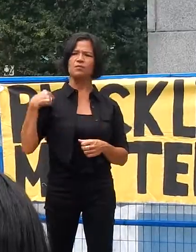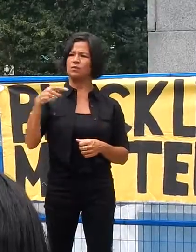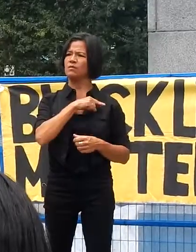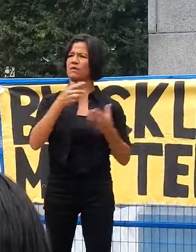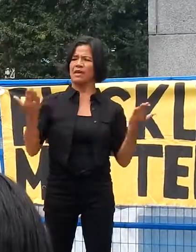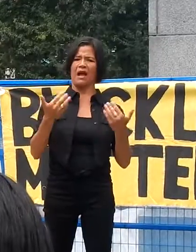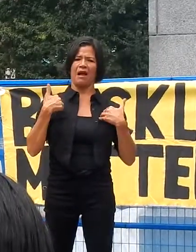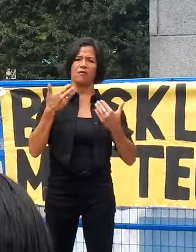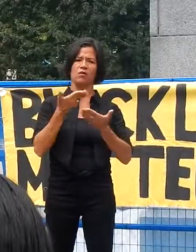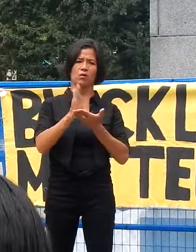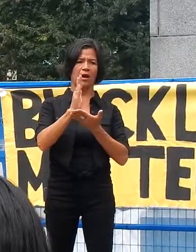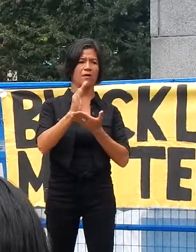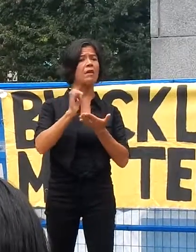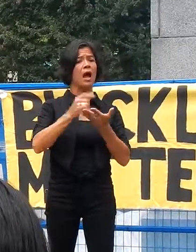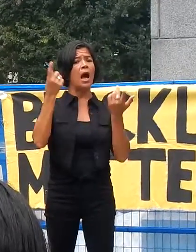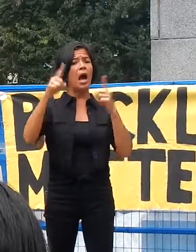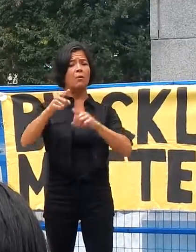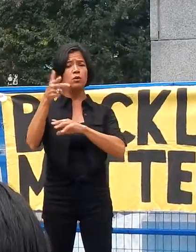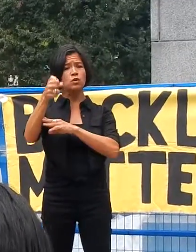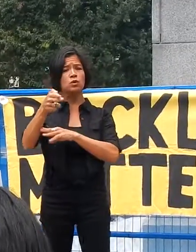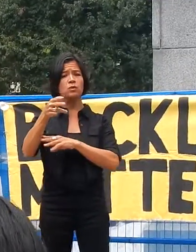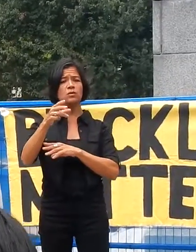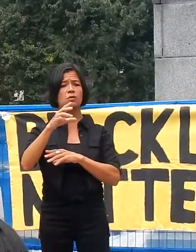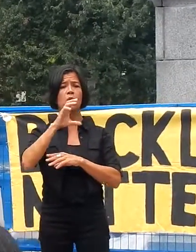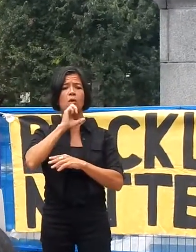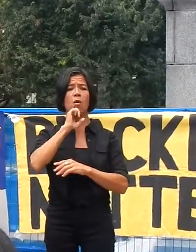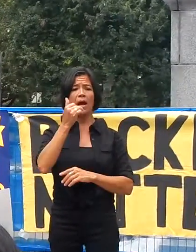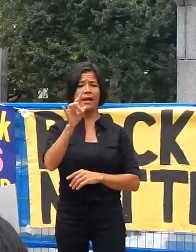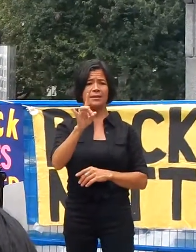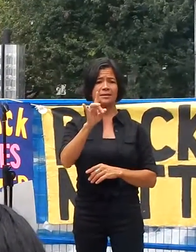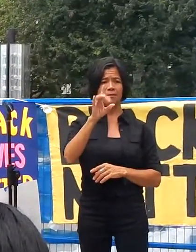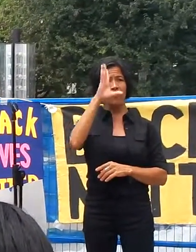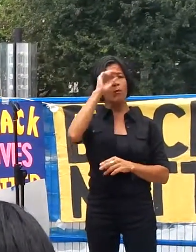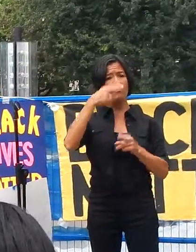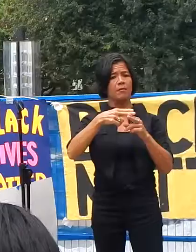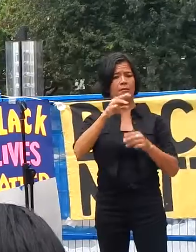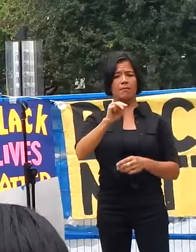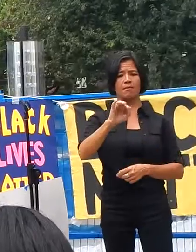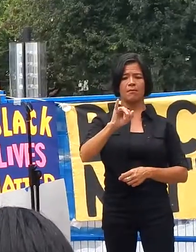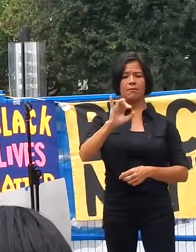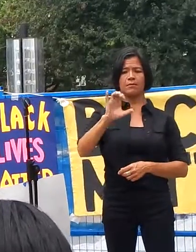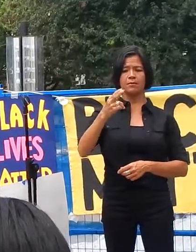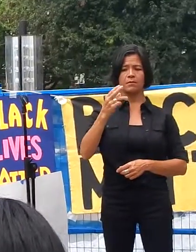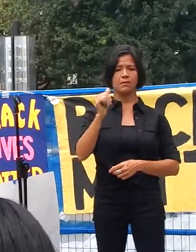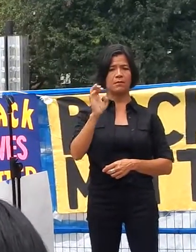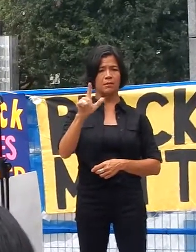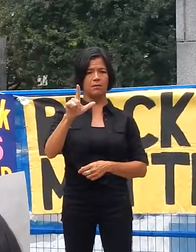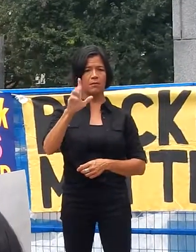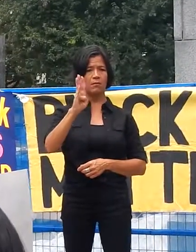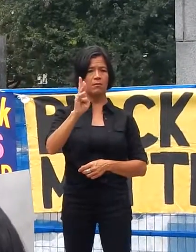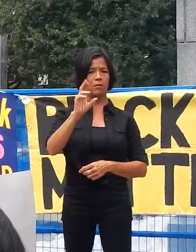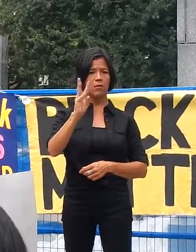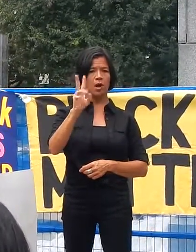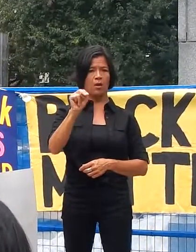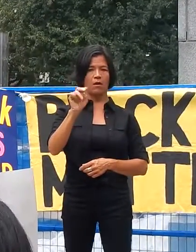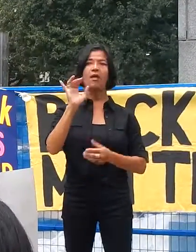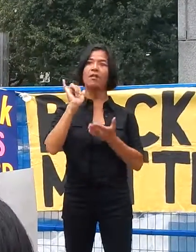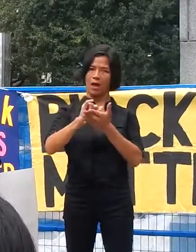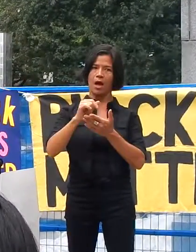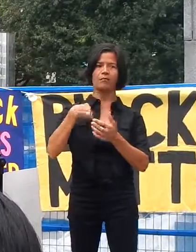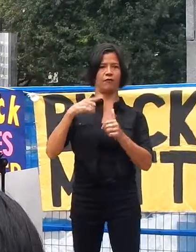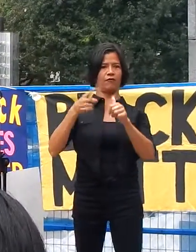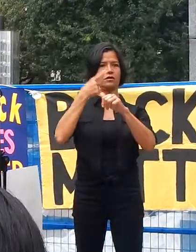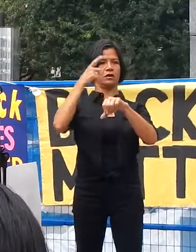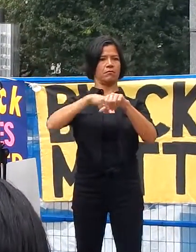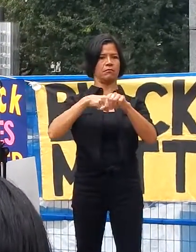Since the shooting of the 18-year-old Michael Brown, that was the first vigil that I did